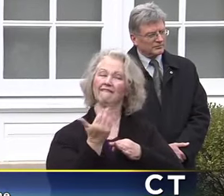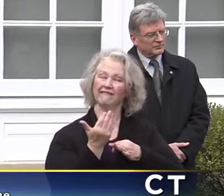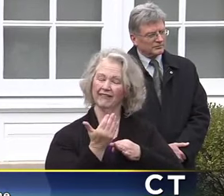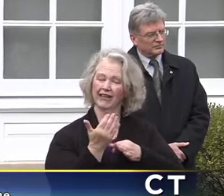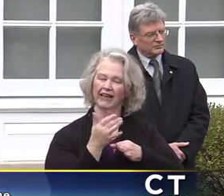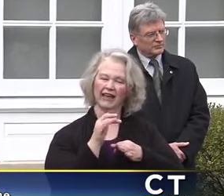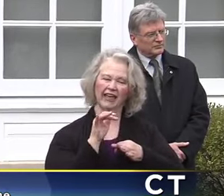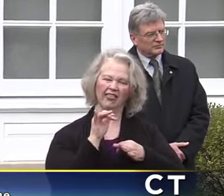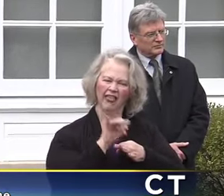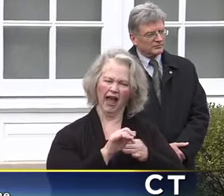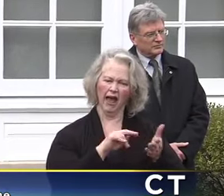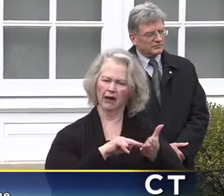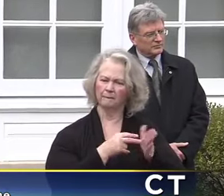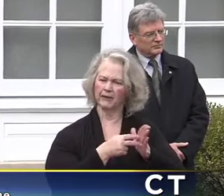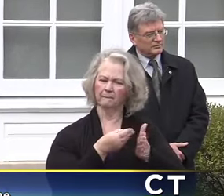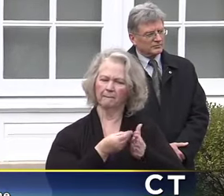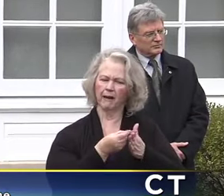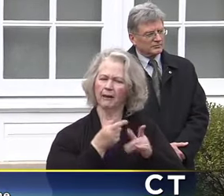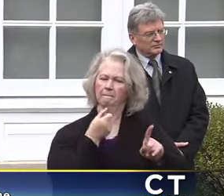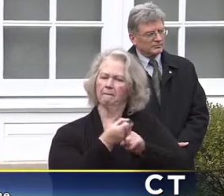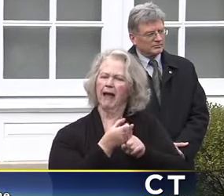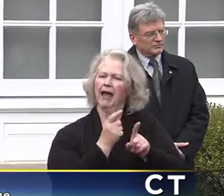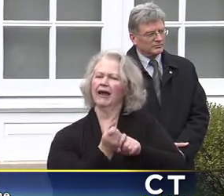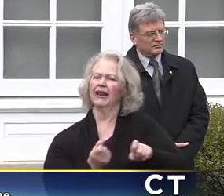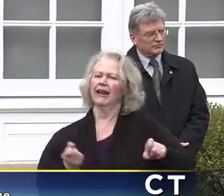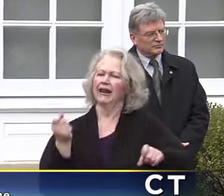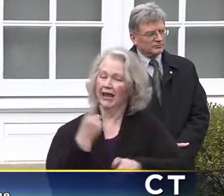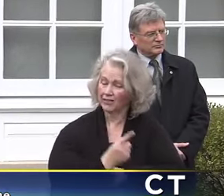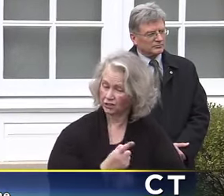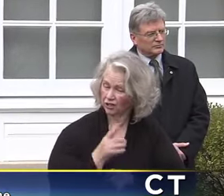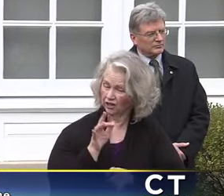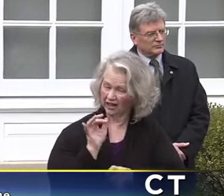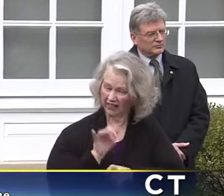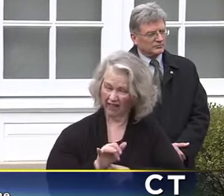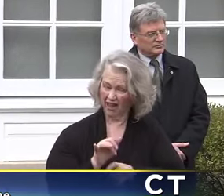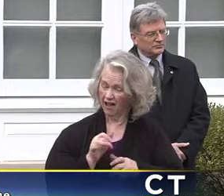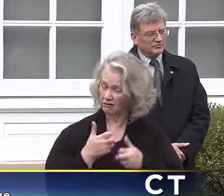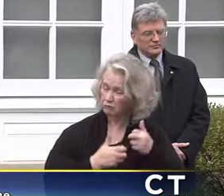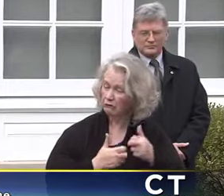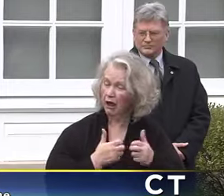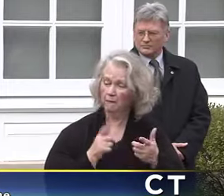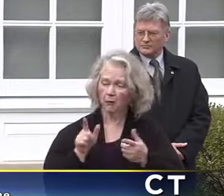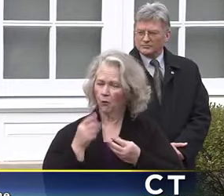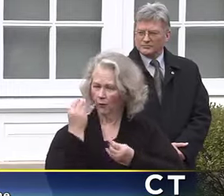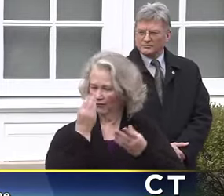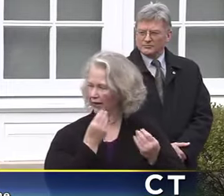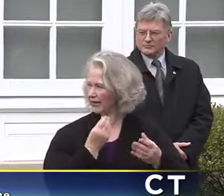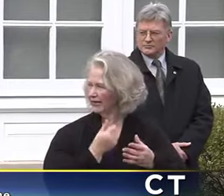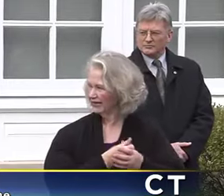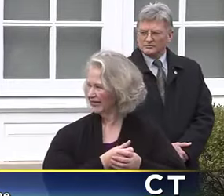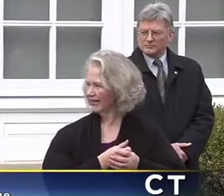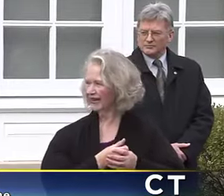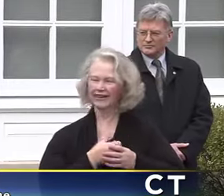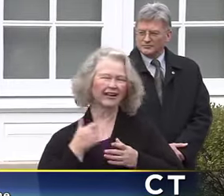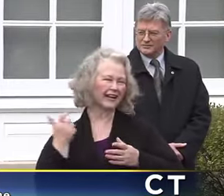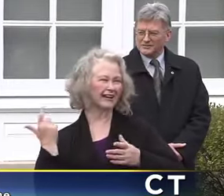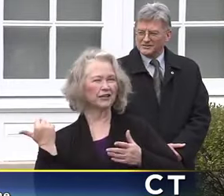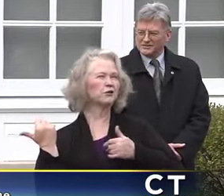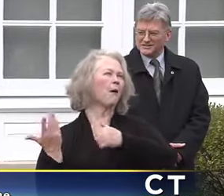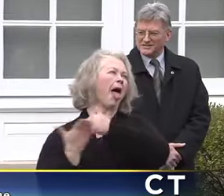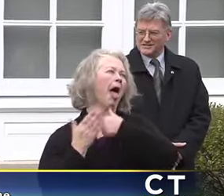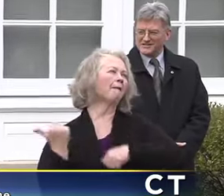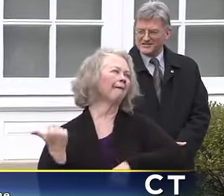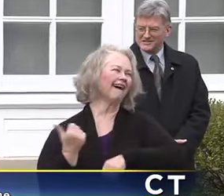money into the next fiscal year. Is that is that a problem? Is that an issue? Is that part of your consideration here? Somebody's coming to help me. We're good.